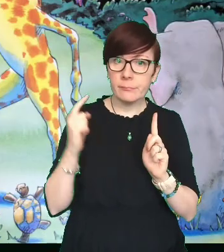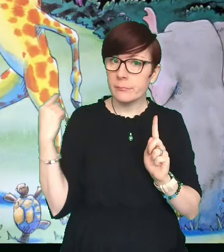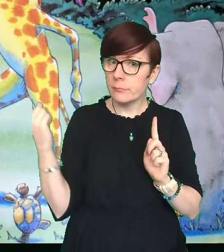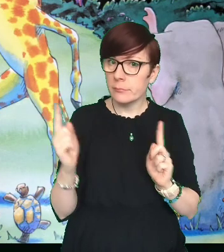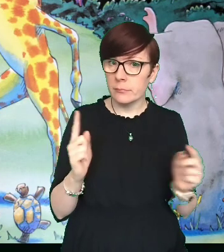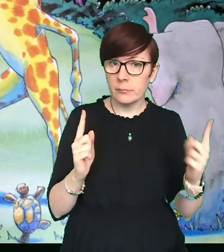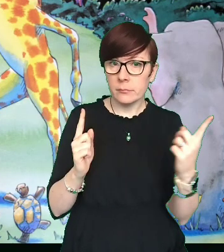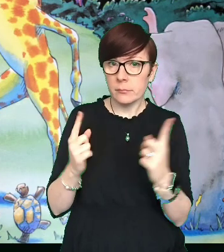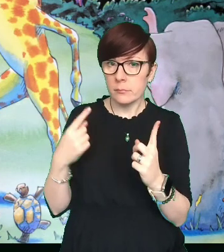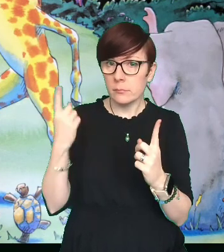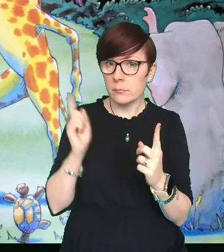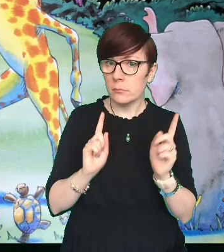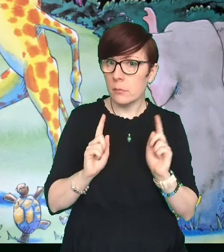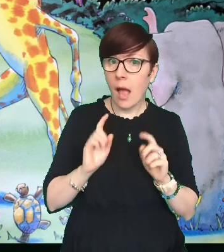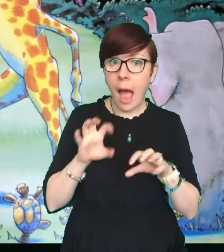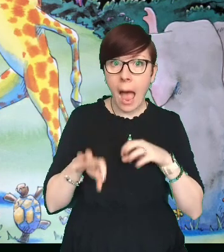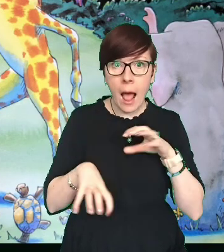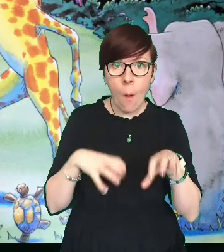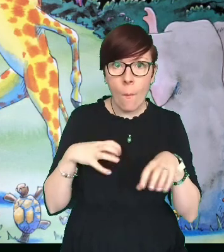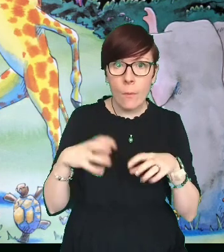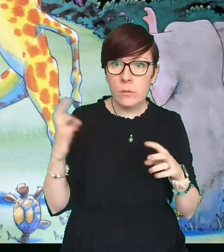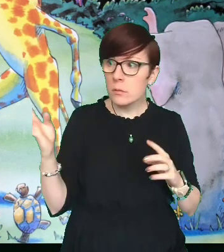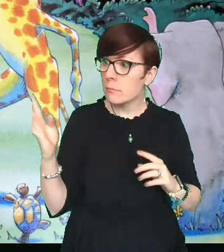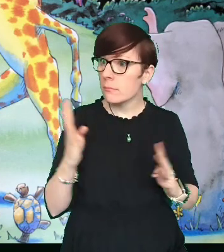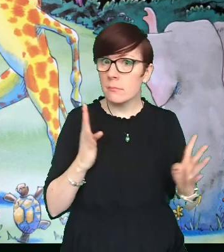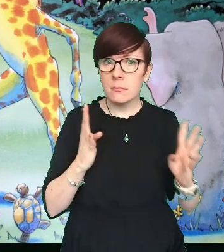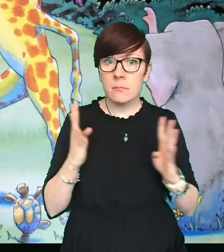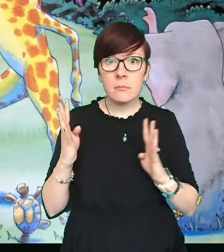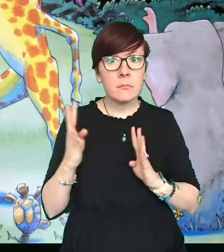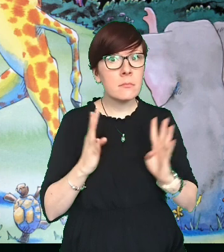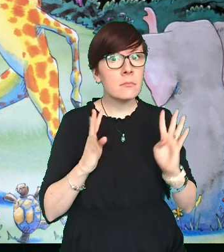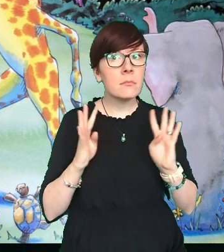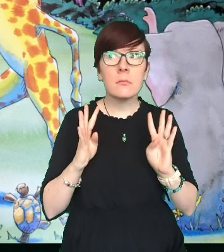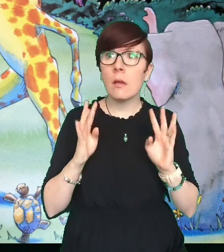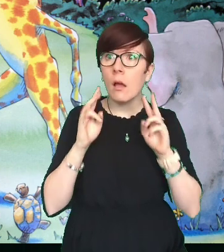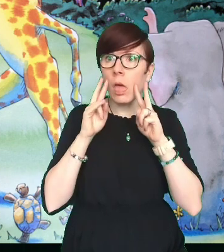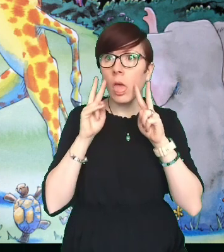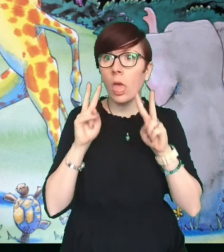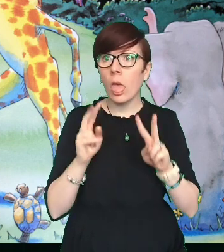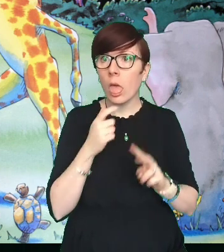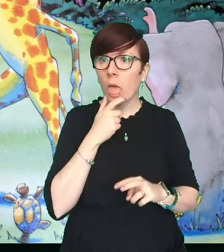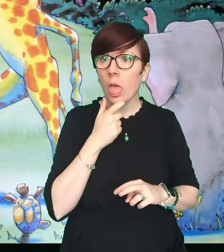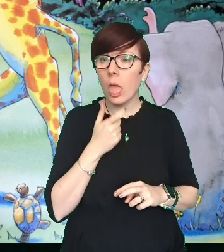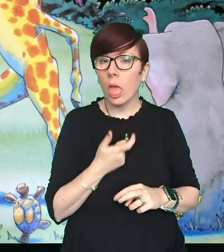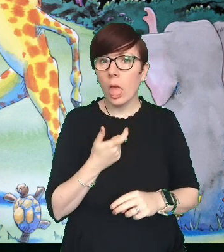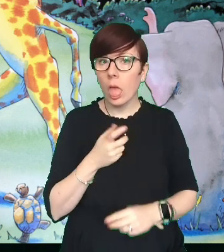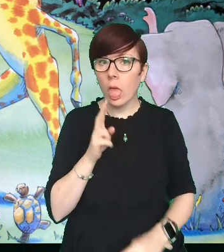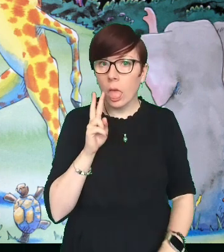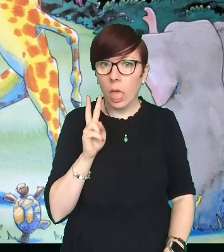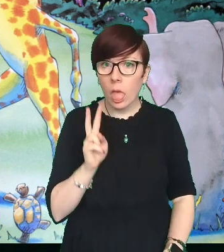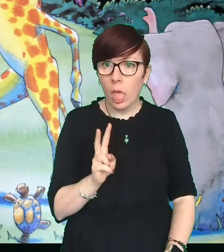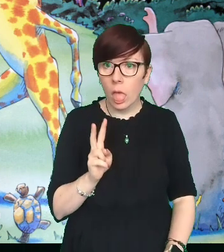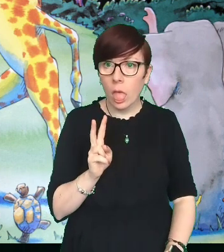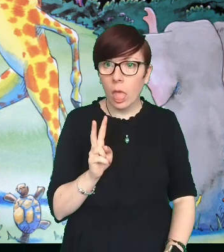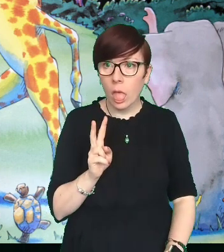Then one by one each animal, who'd been there at the dance, arrived while Gerald boogied on and watched him quite entranced.